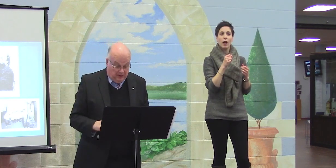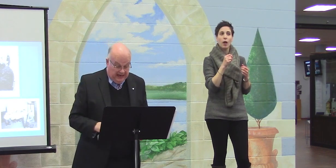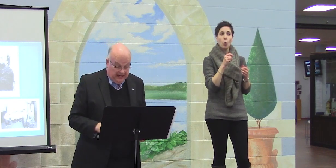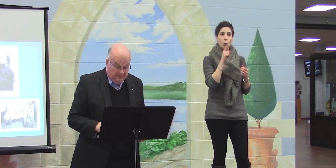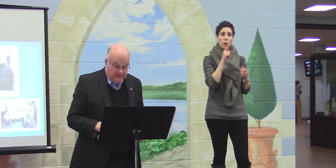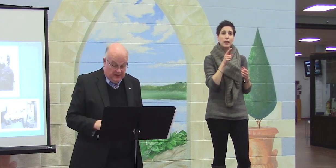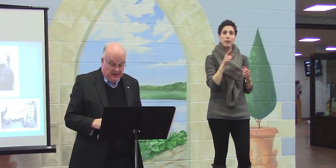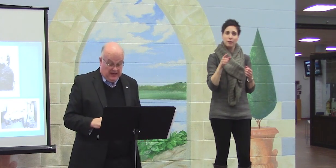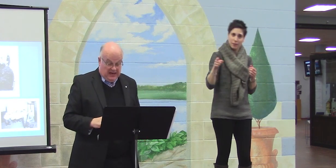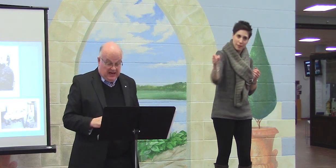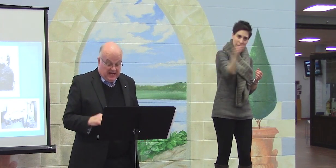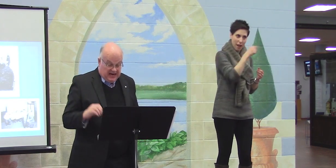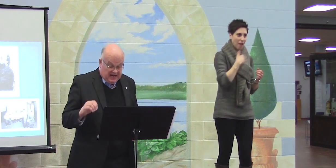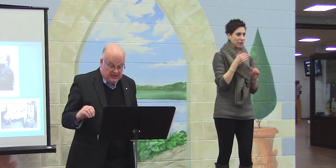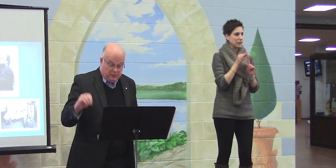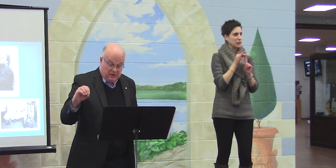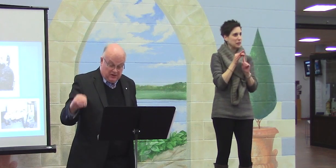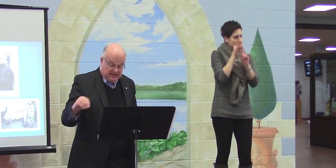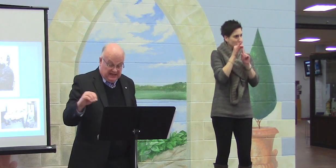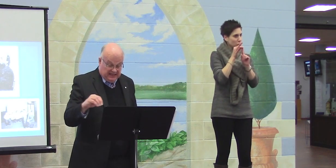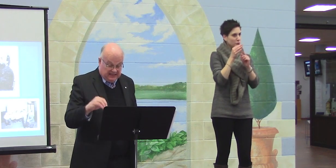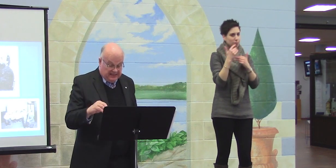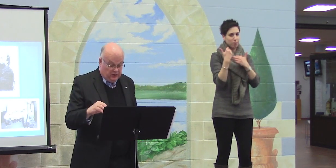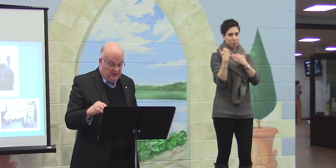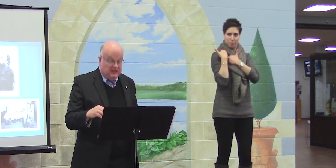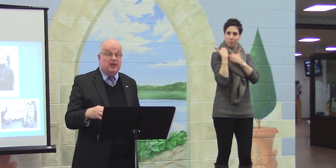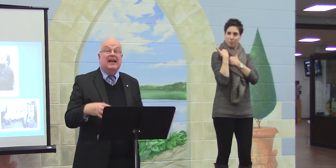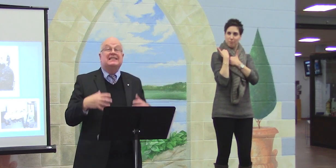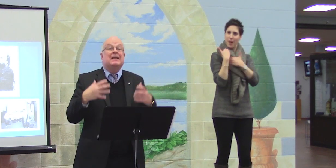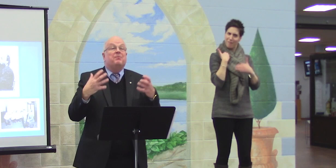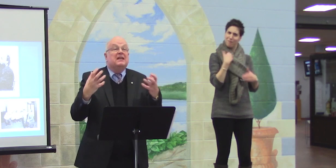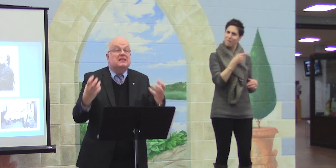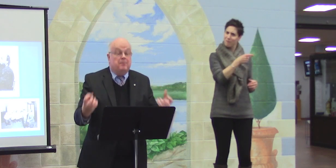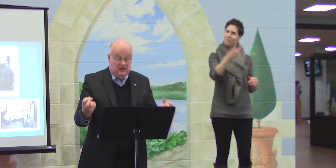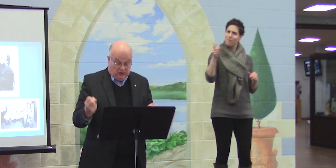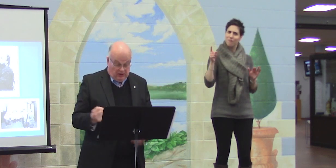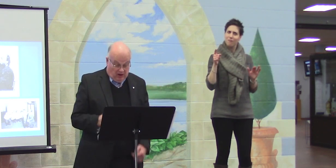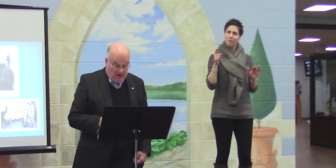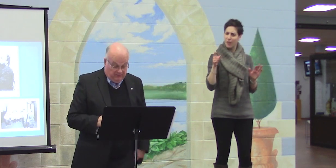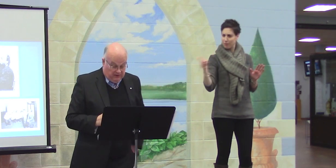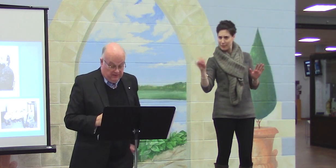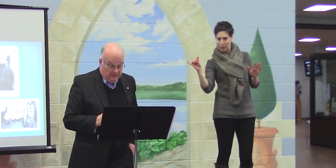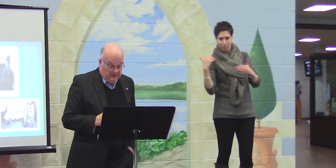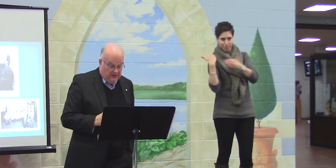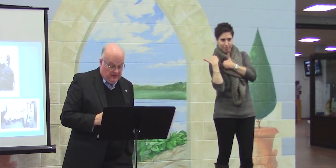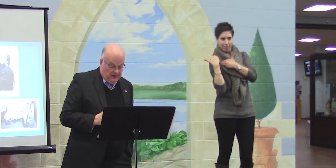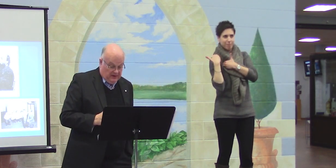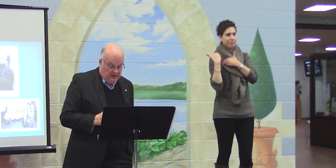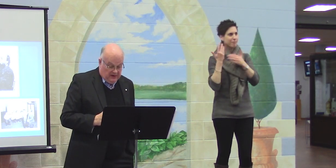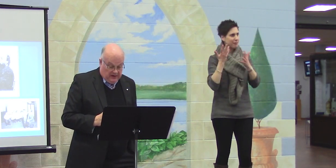role to play. Each person in this situation has something special to offer.